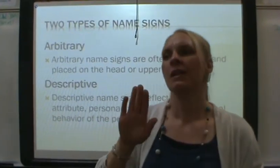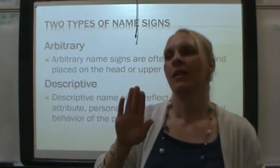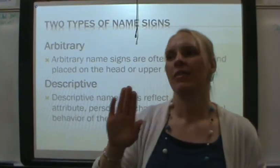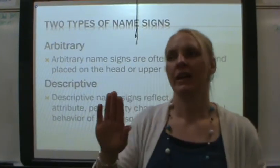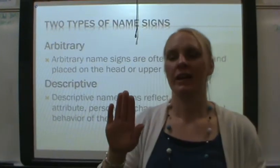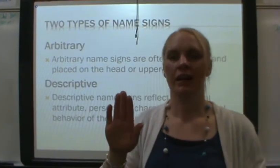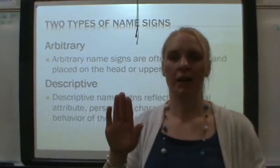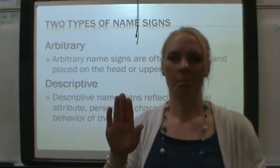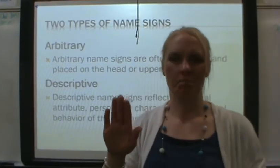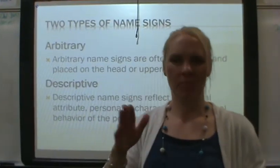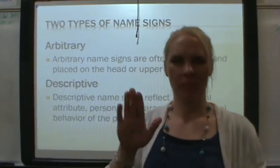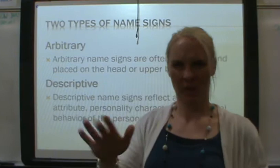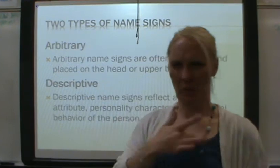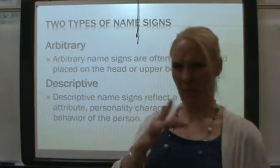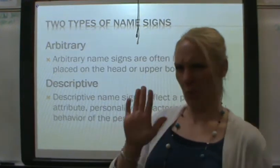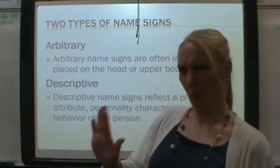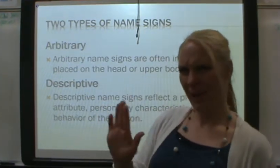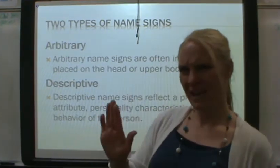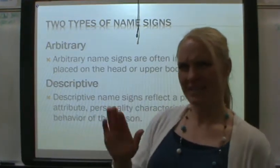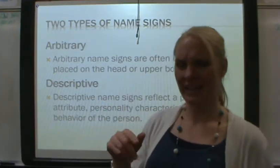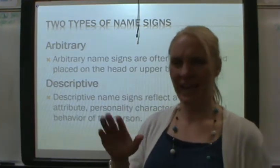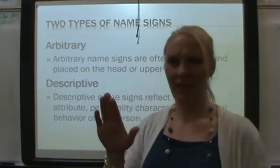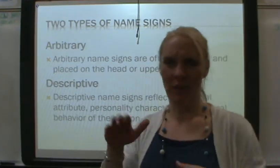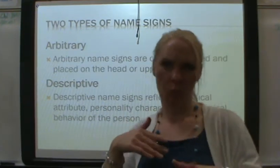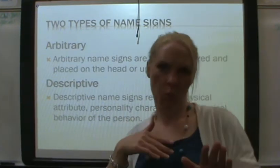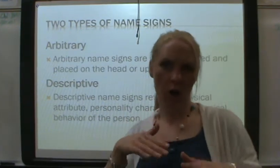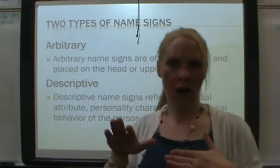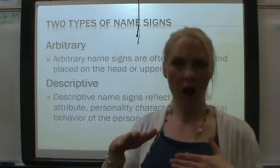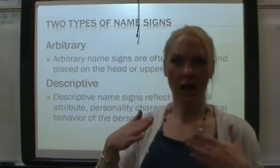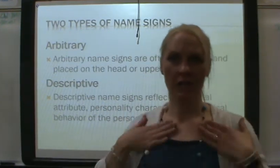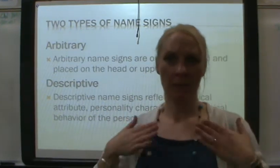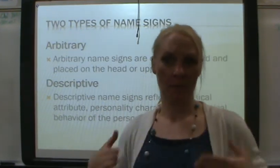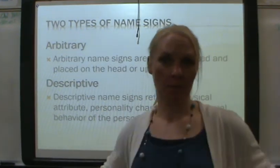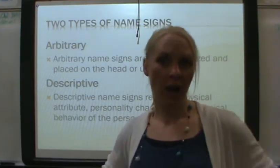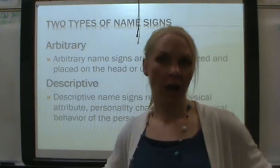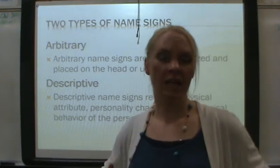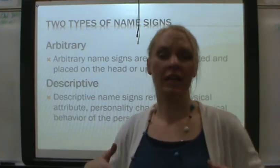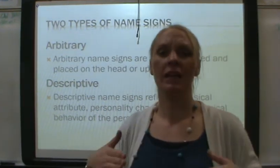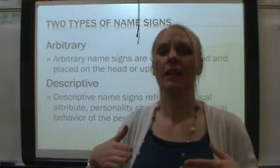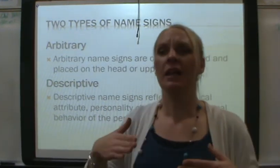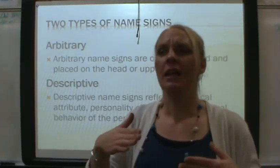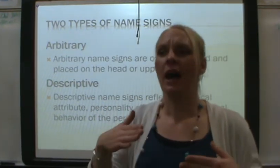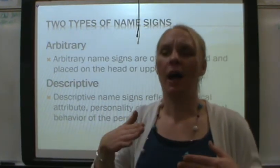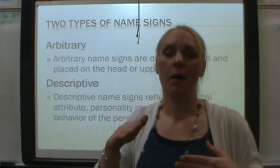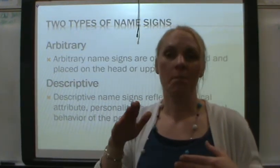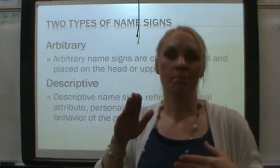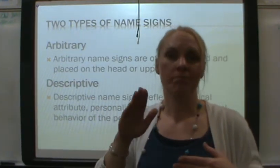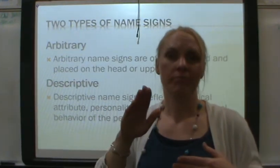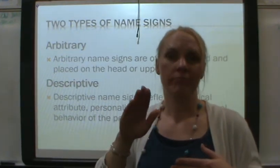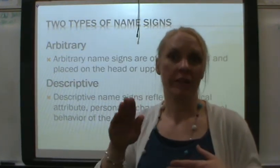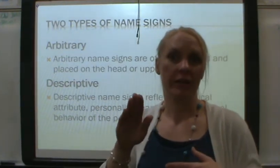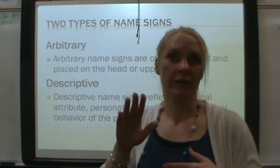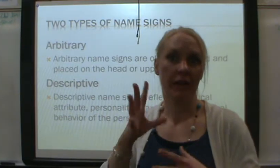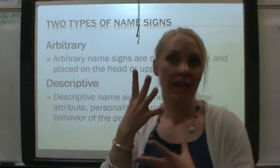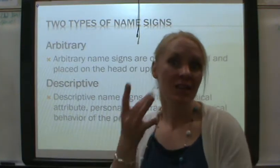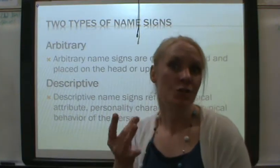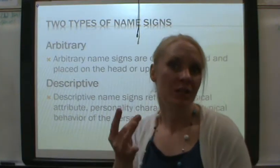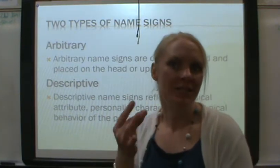Their, um, their, their ways, like how they walk. Their body. Um, their interests,